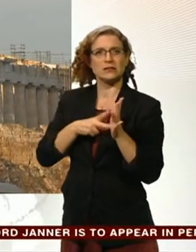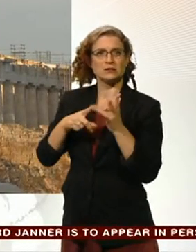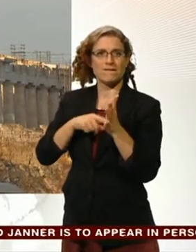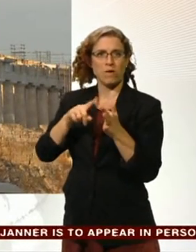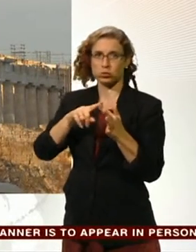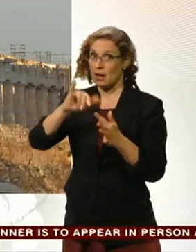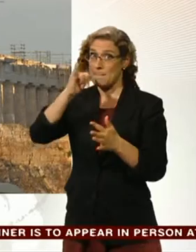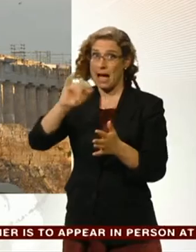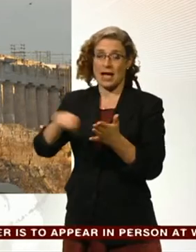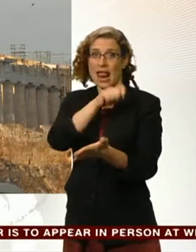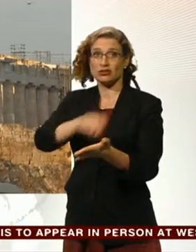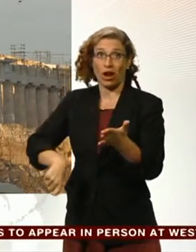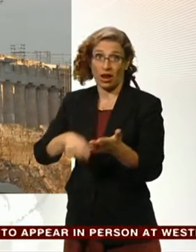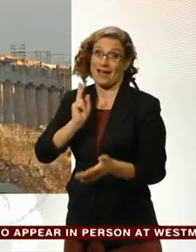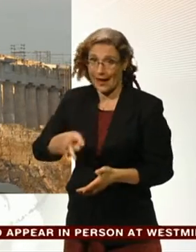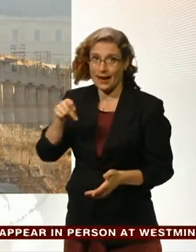in September.